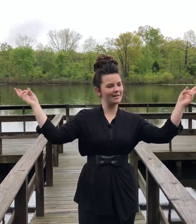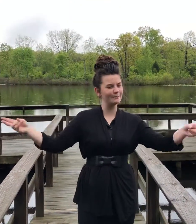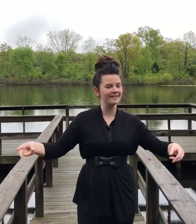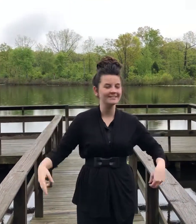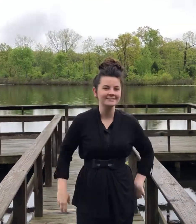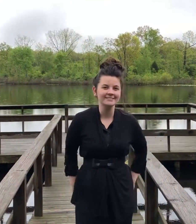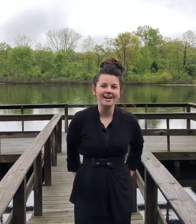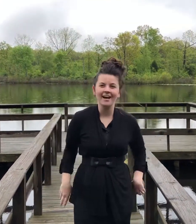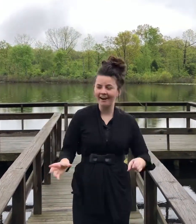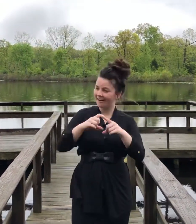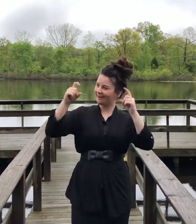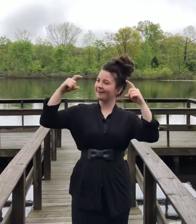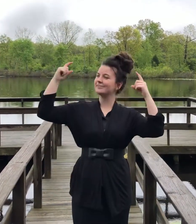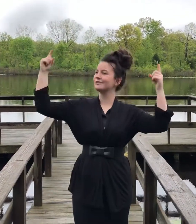Amen. Hallelujah.